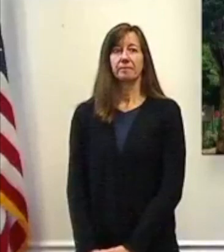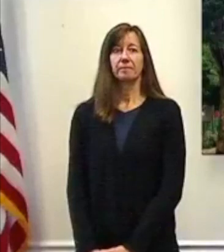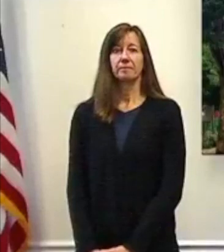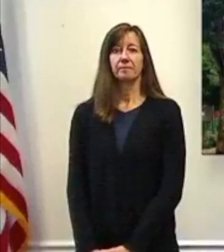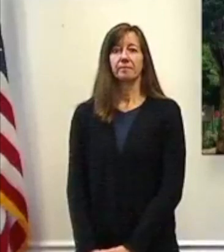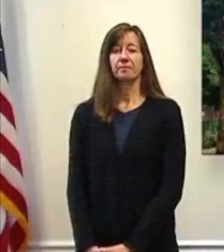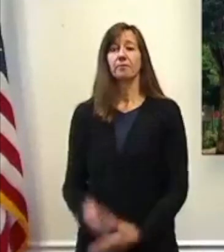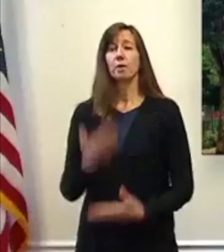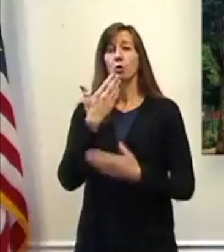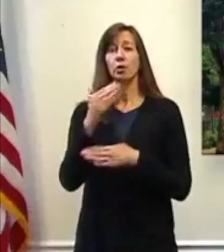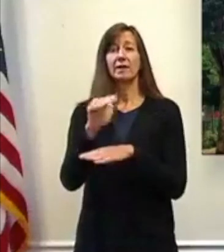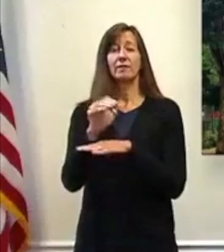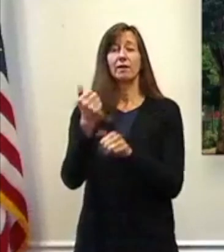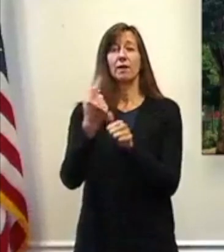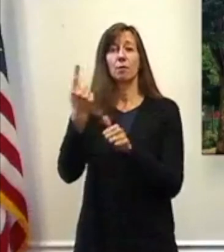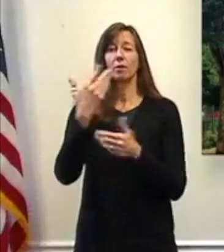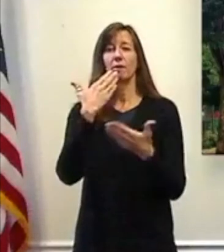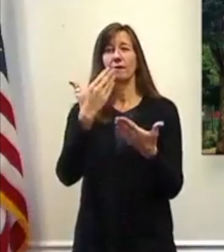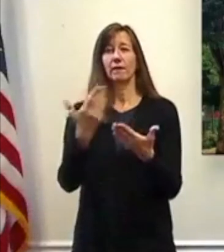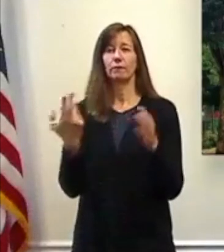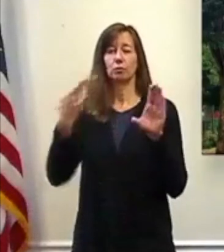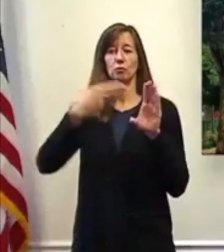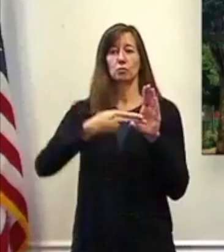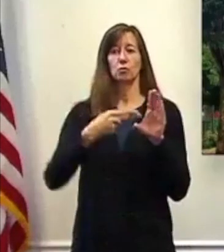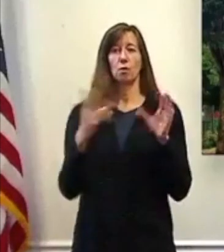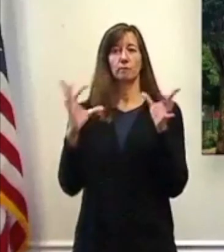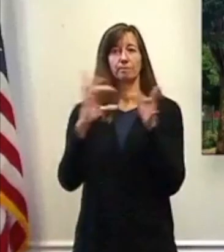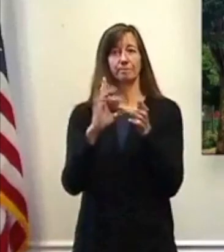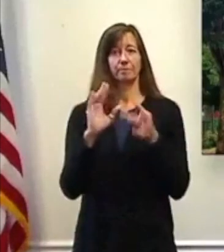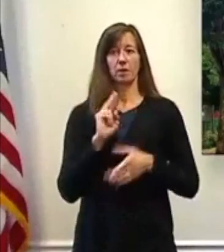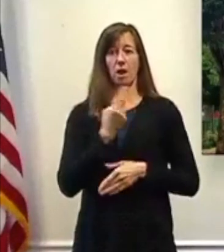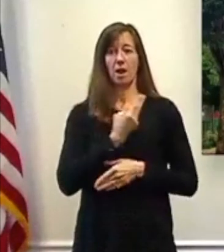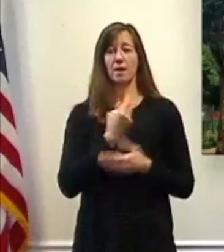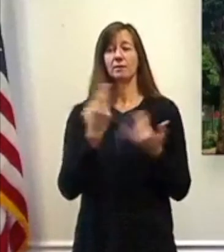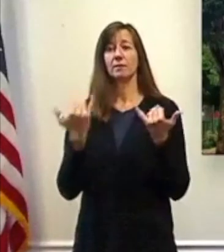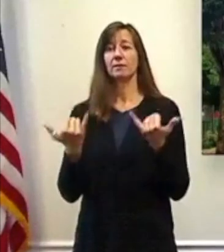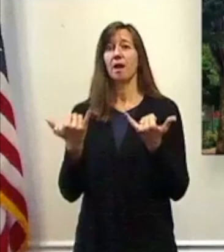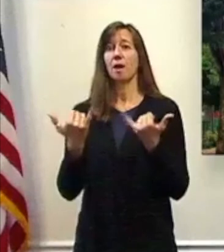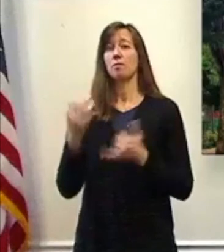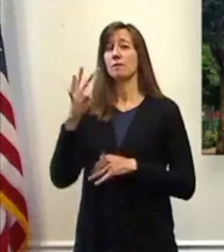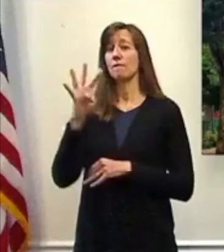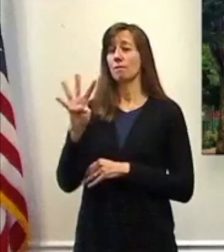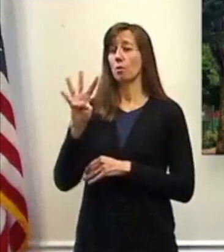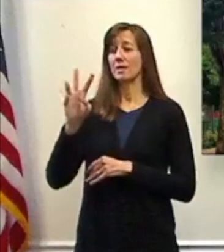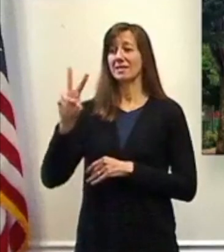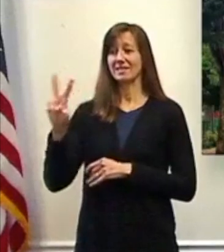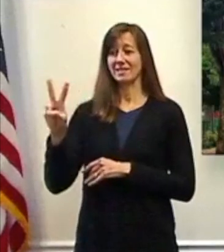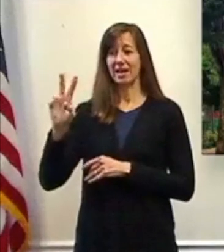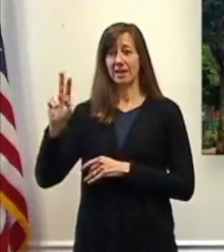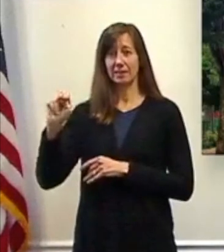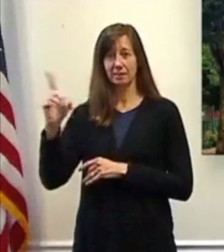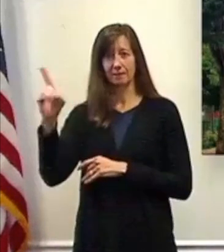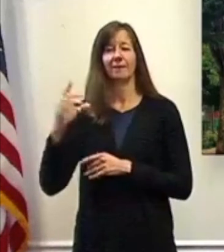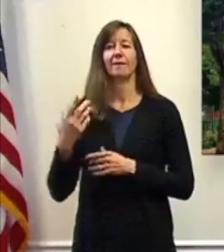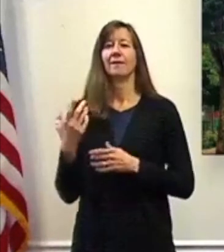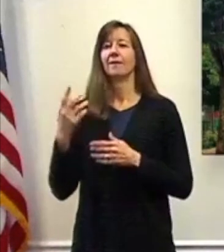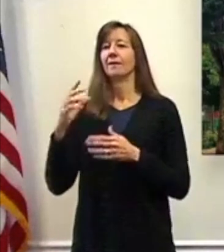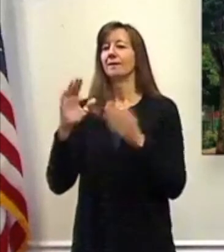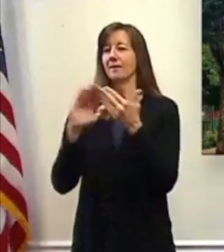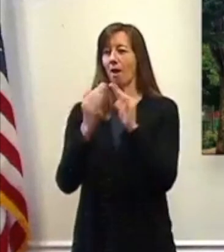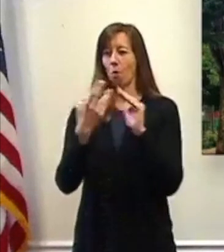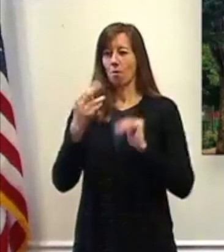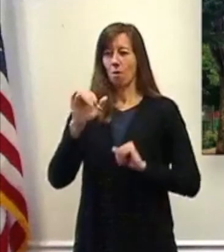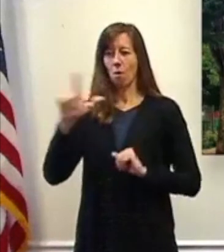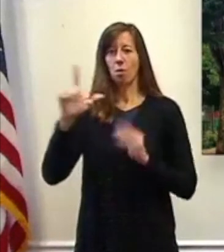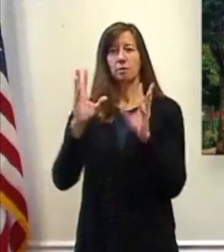Good evening, everyone. Thanks for joining us. This is our 42nd town hall session since the